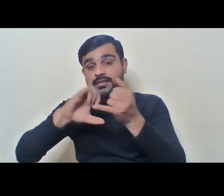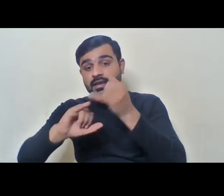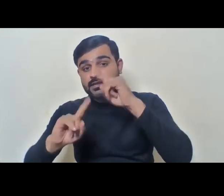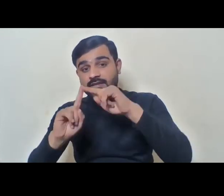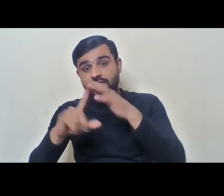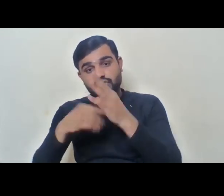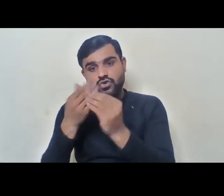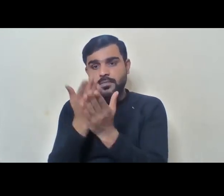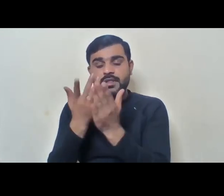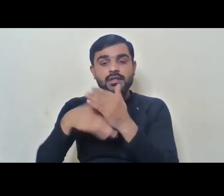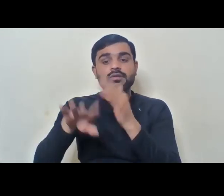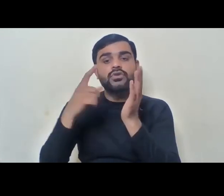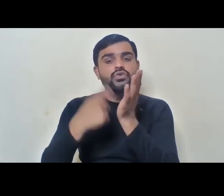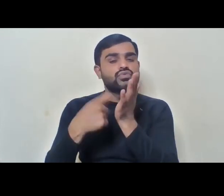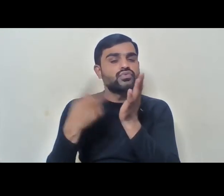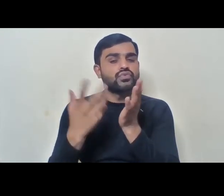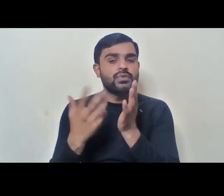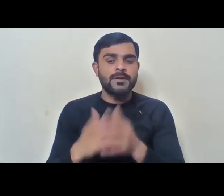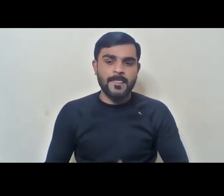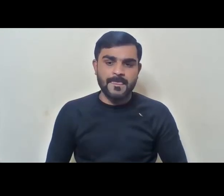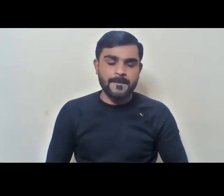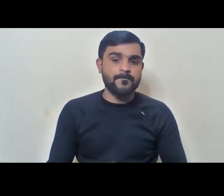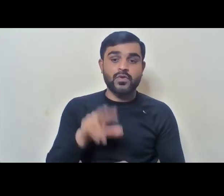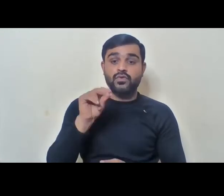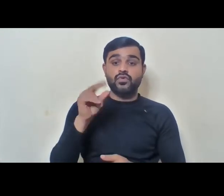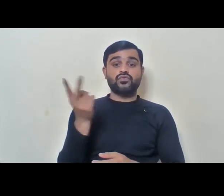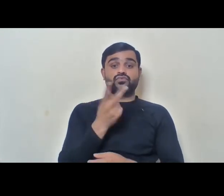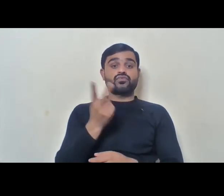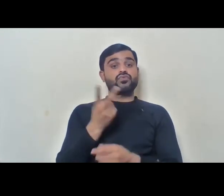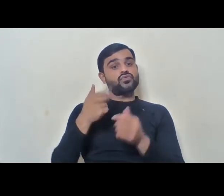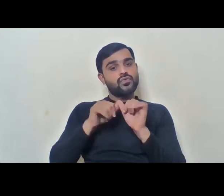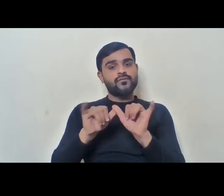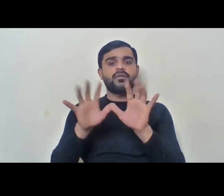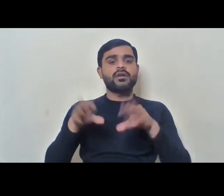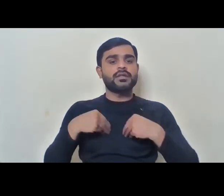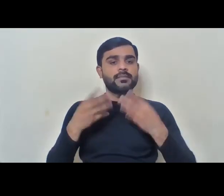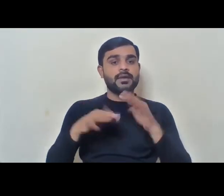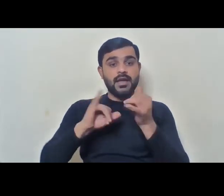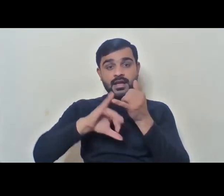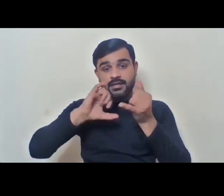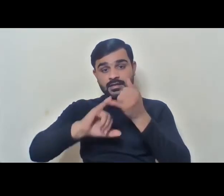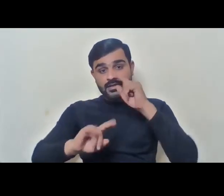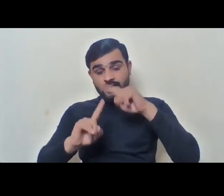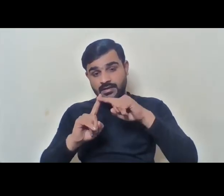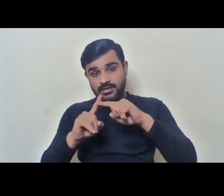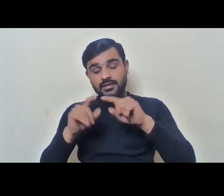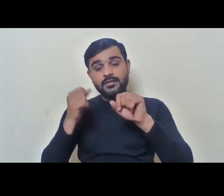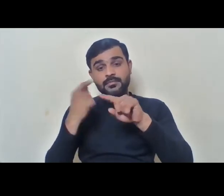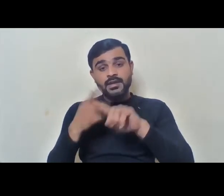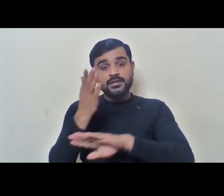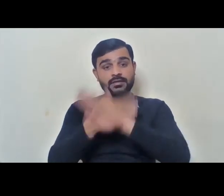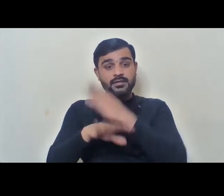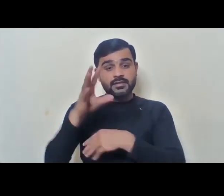what prevails? No, both will prevail. Because SC, ST and disability, if you're